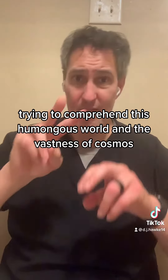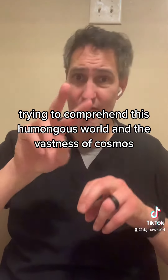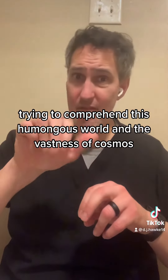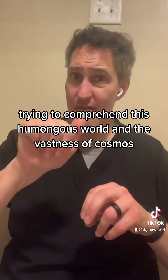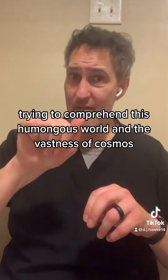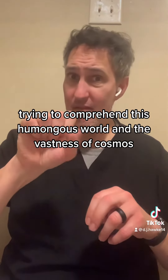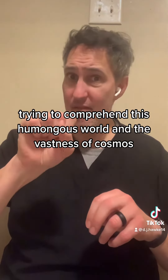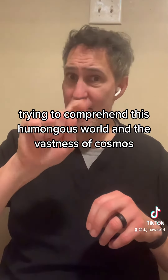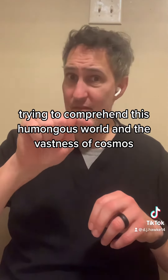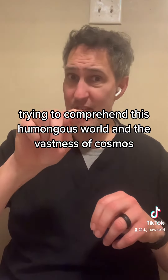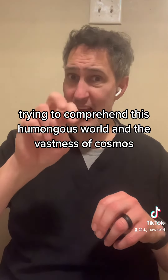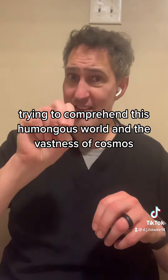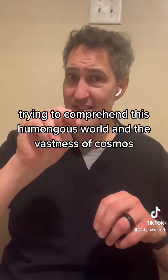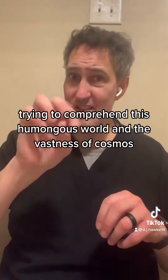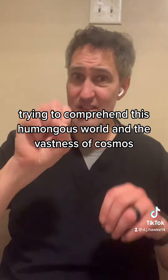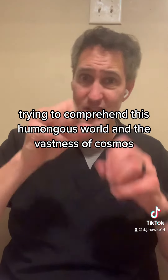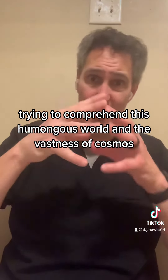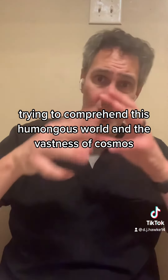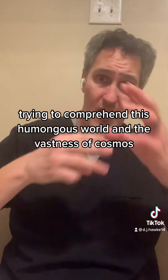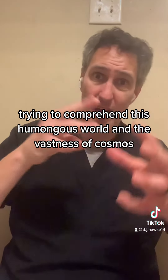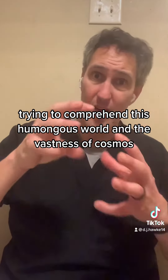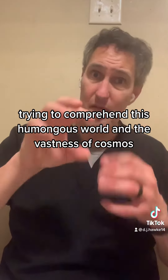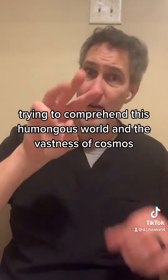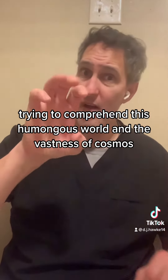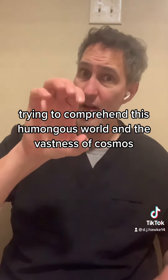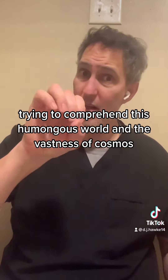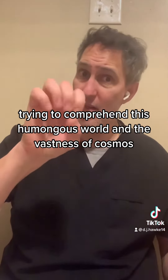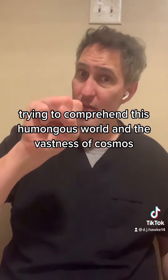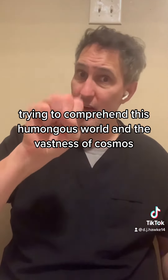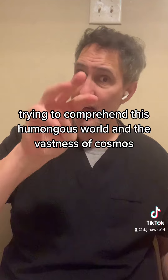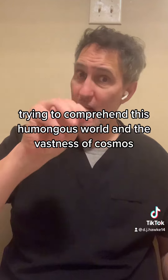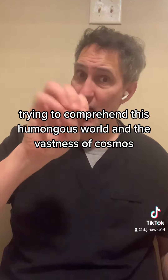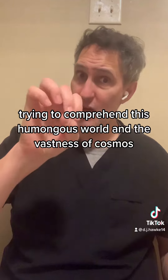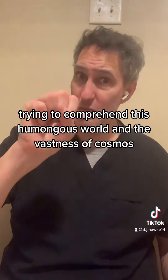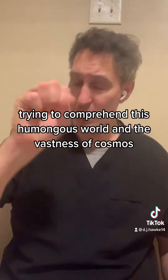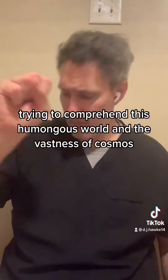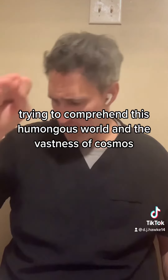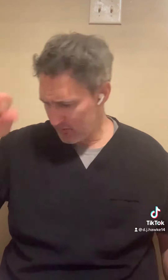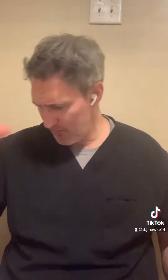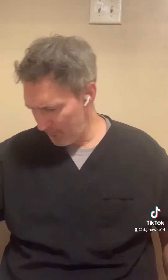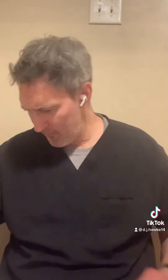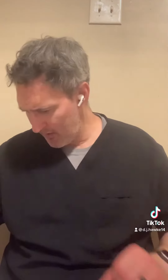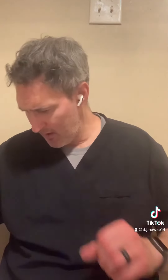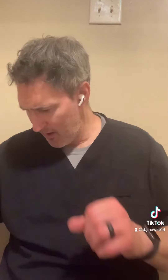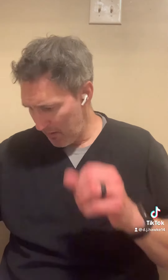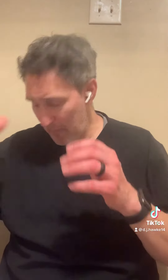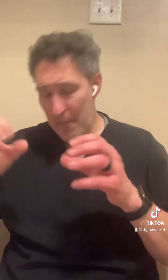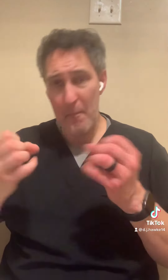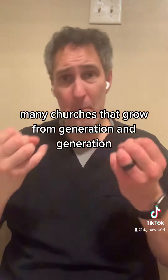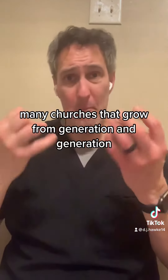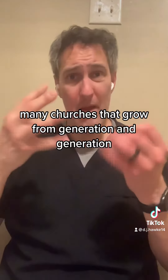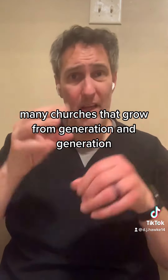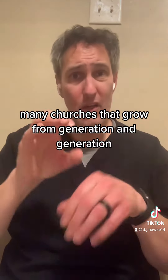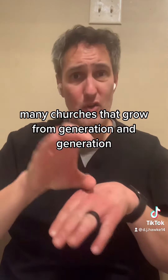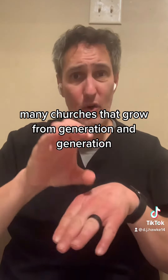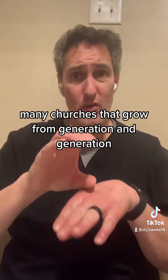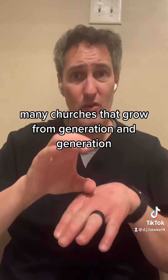vastness of the cosmos. Many churches